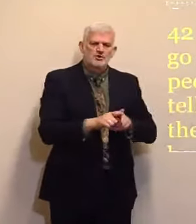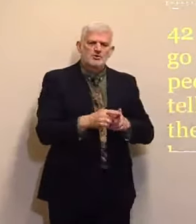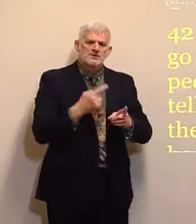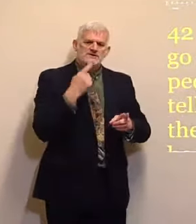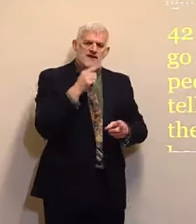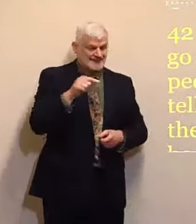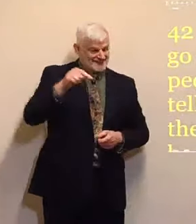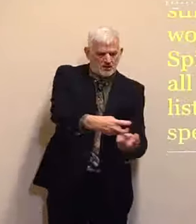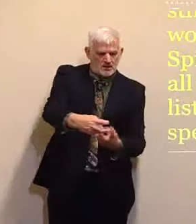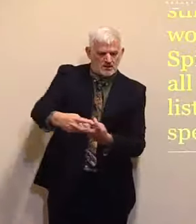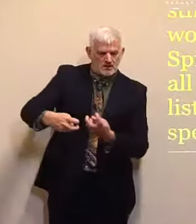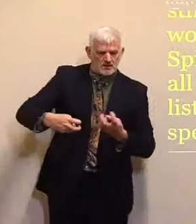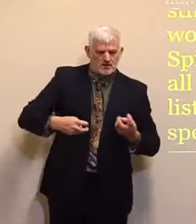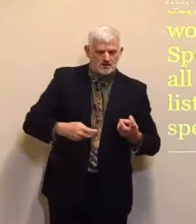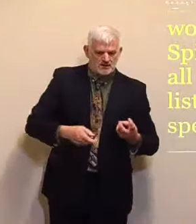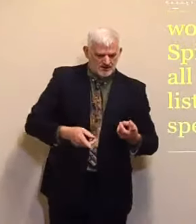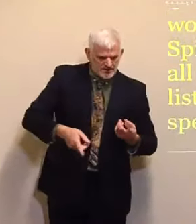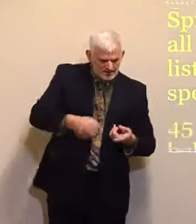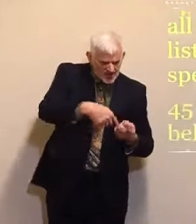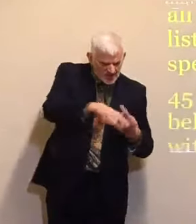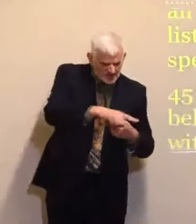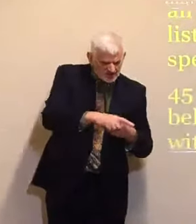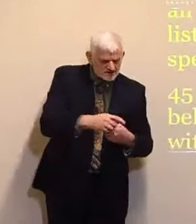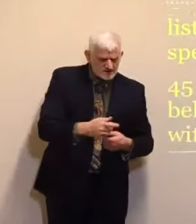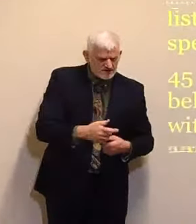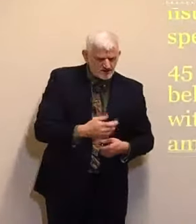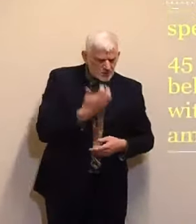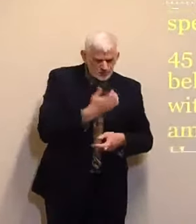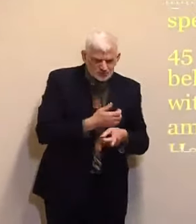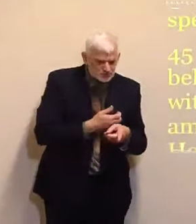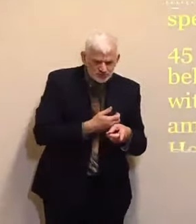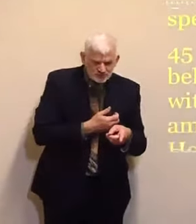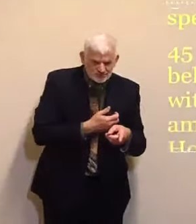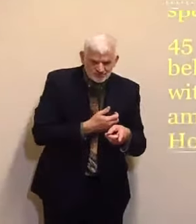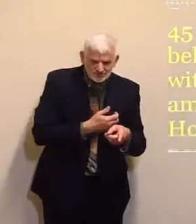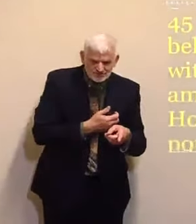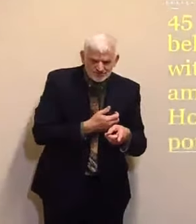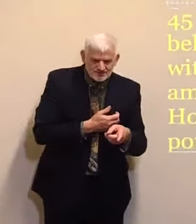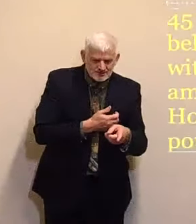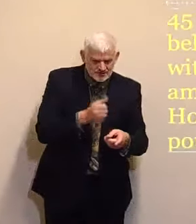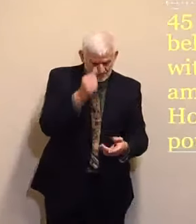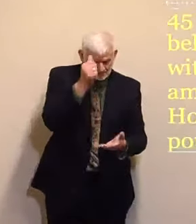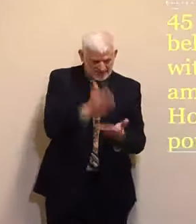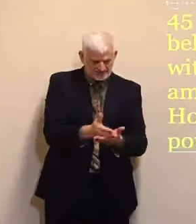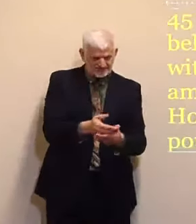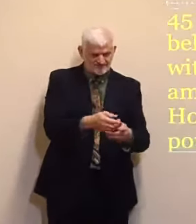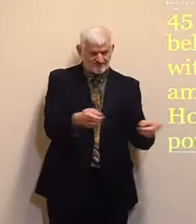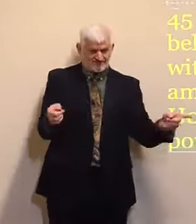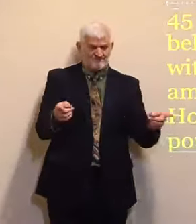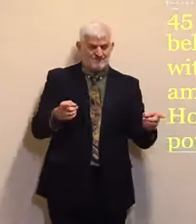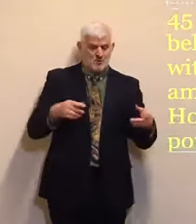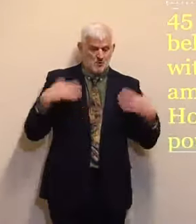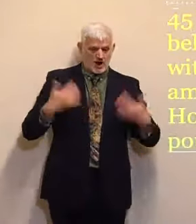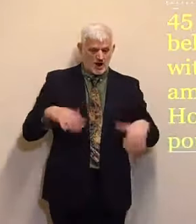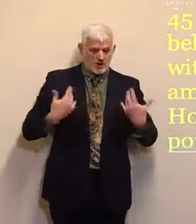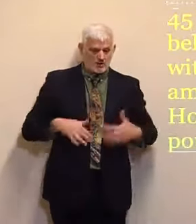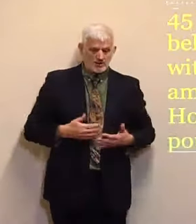ordained Of the circumcision Which believed Were astonished As many As came with Peter